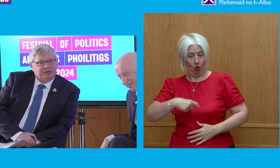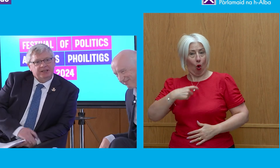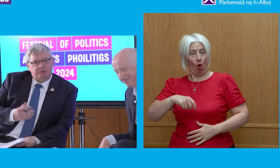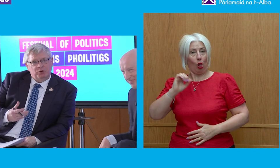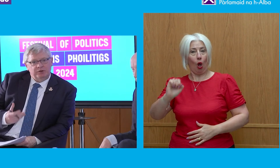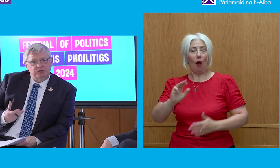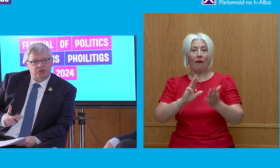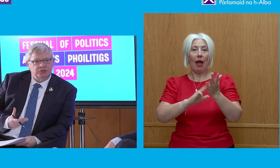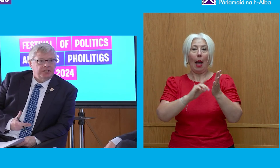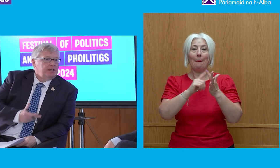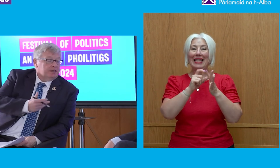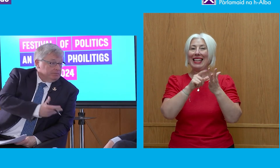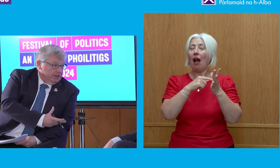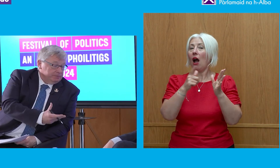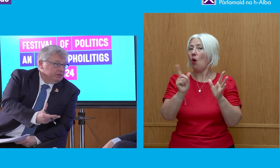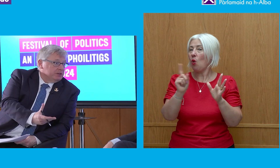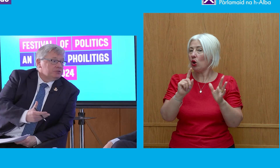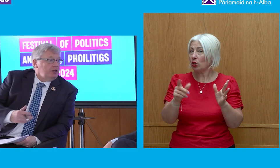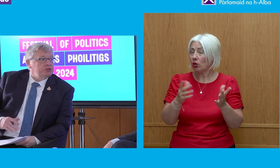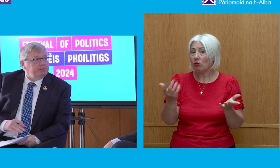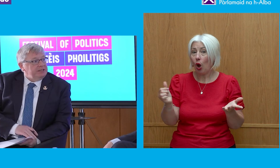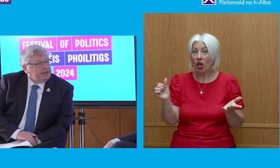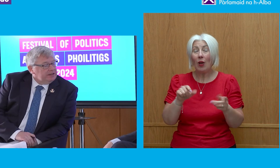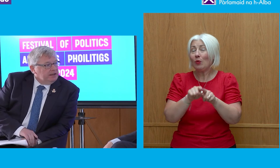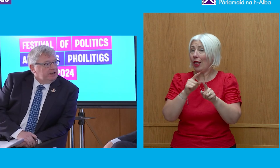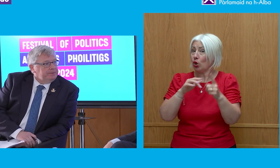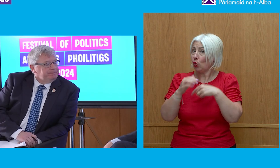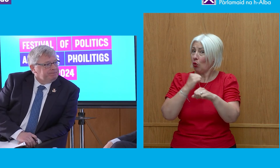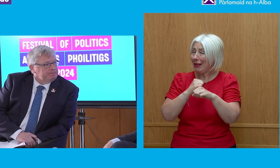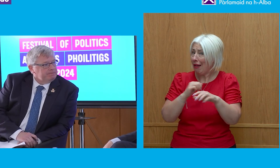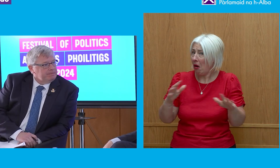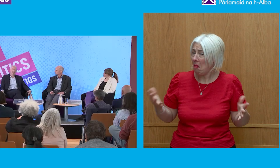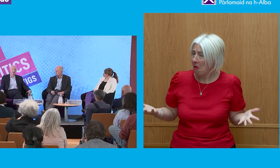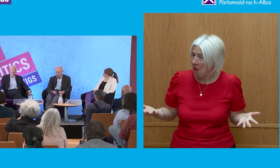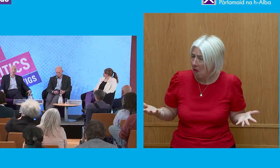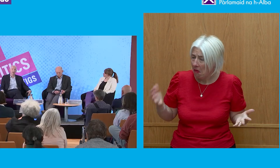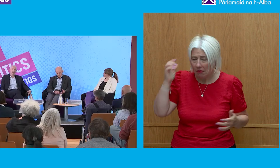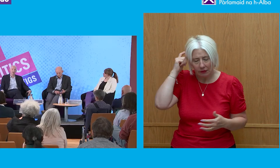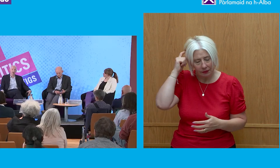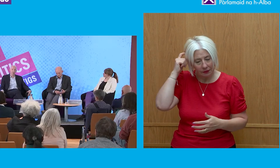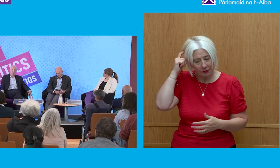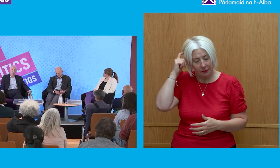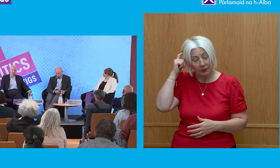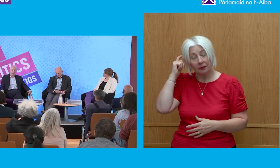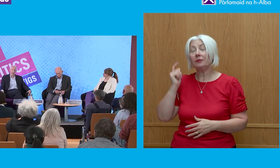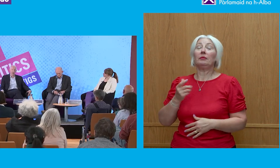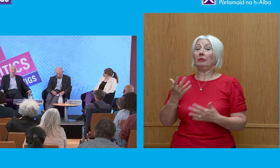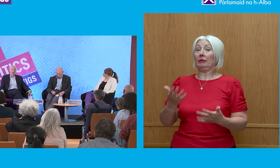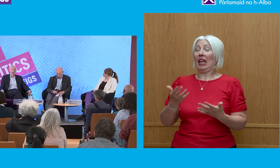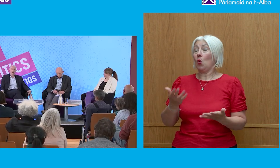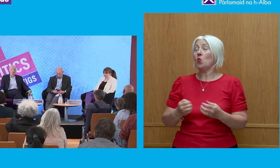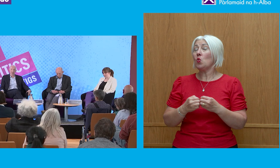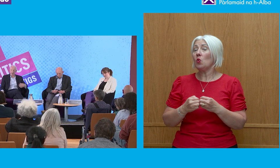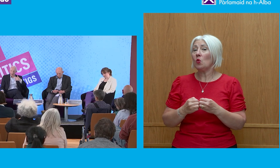media have played, and what role should, I'm going to include, social media? Yes, absolutely. I mean, the fact that people could see,